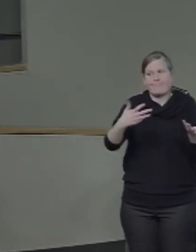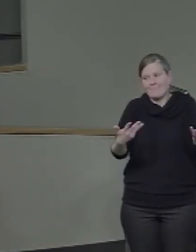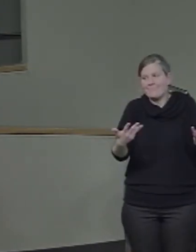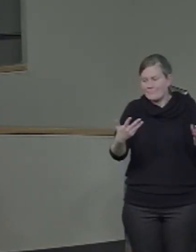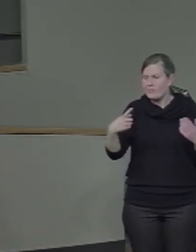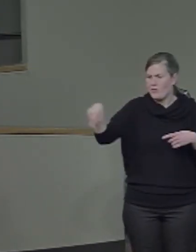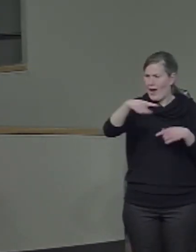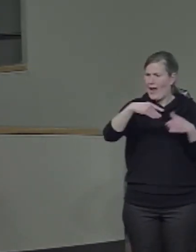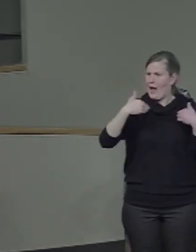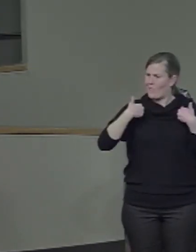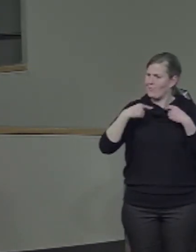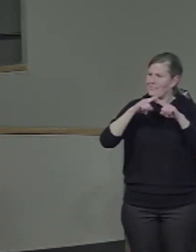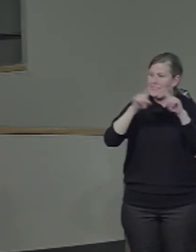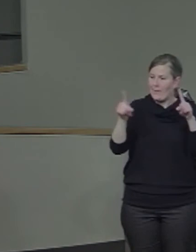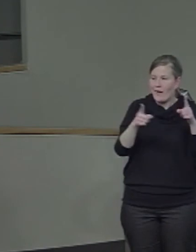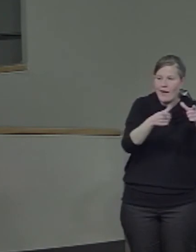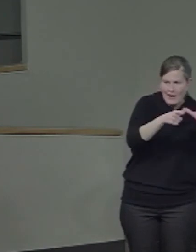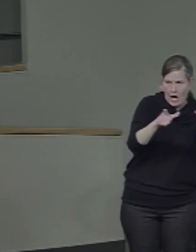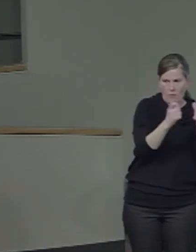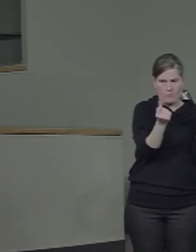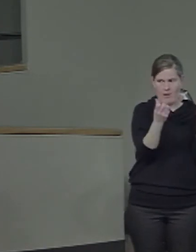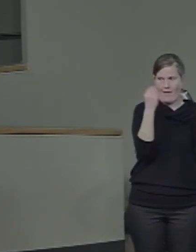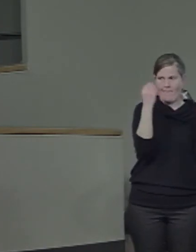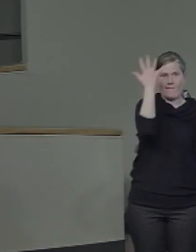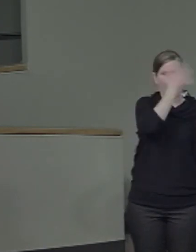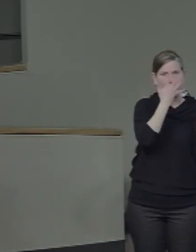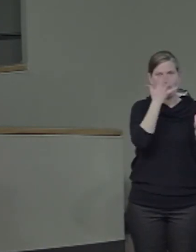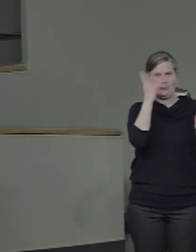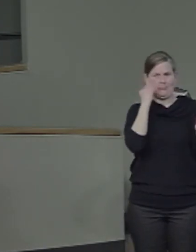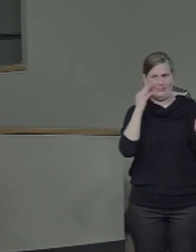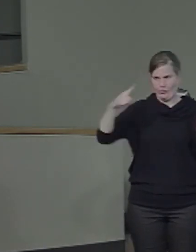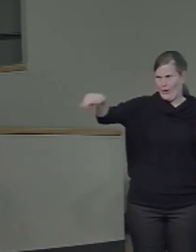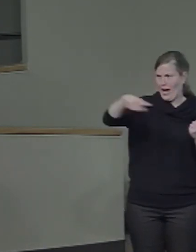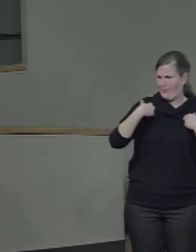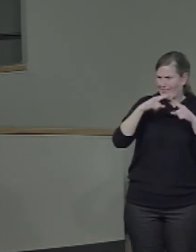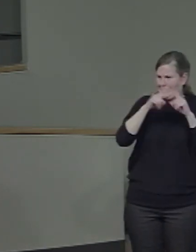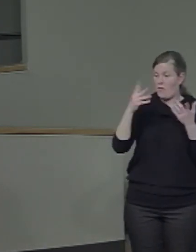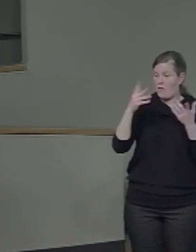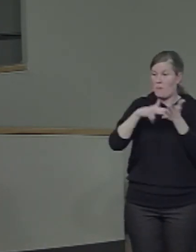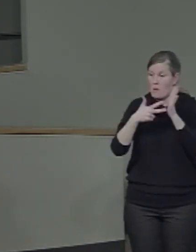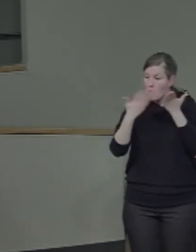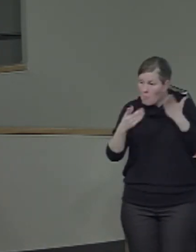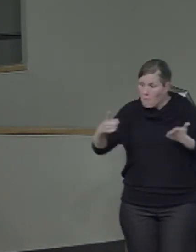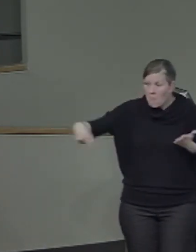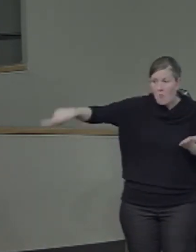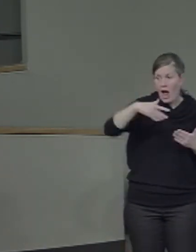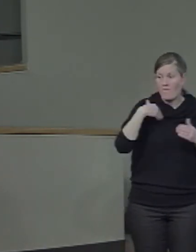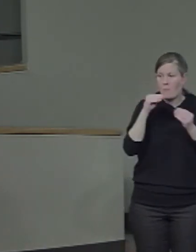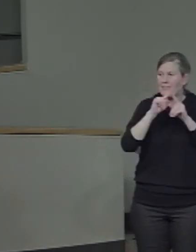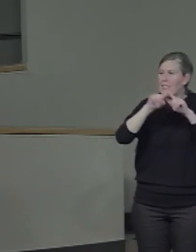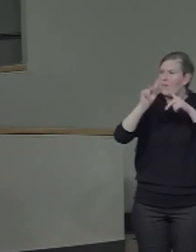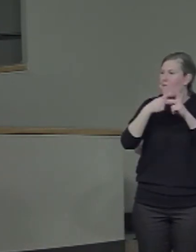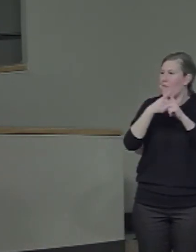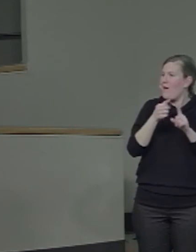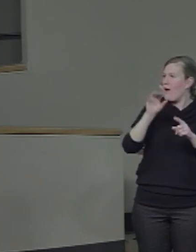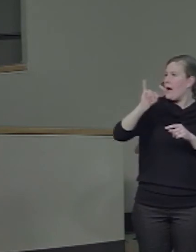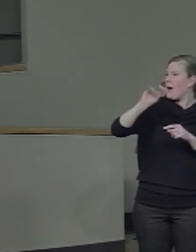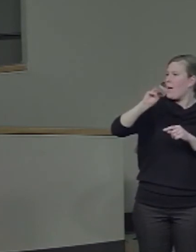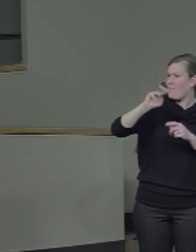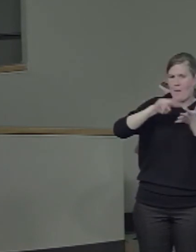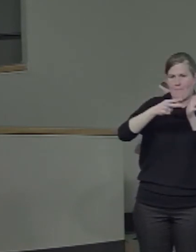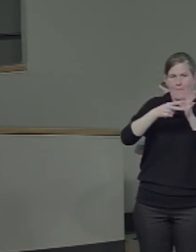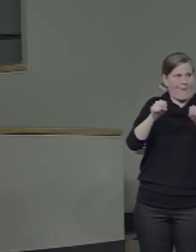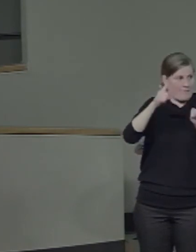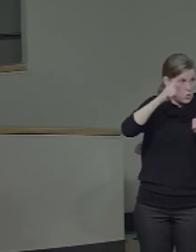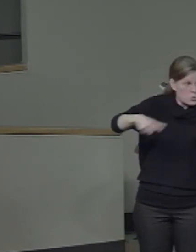both language and face experience that might have implications for the organization. So faces provide